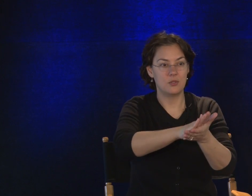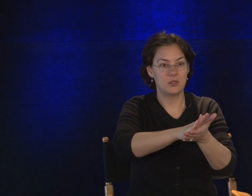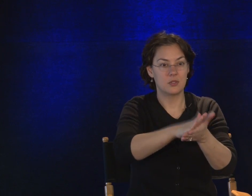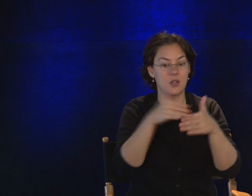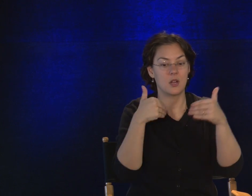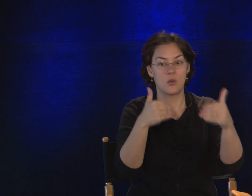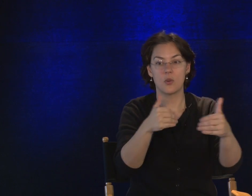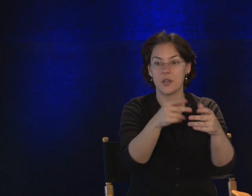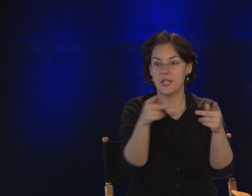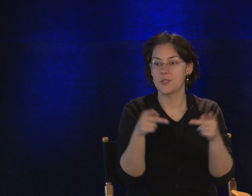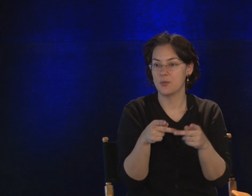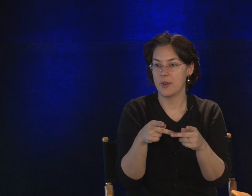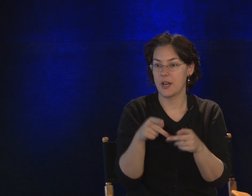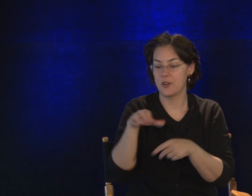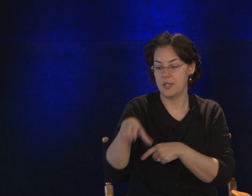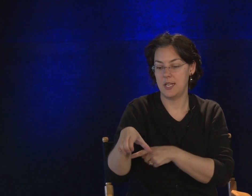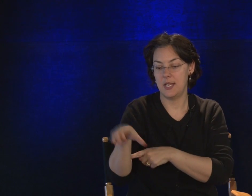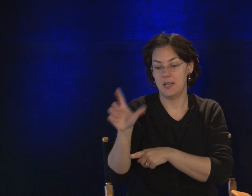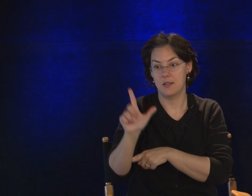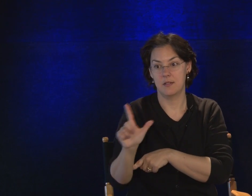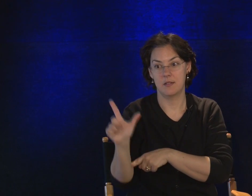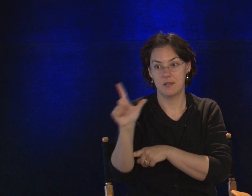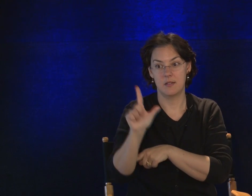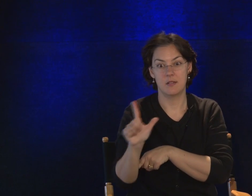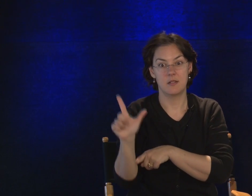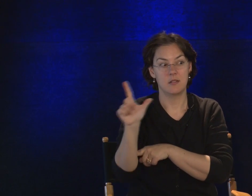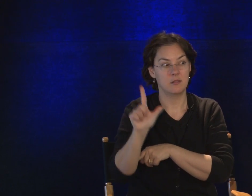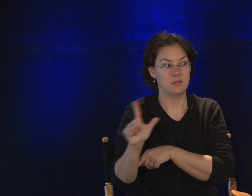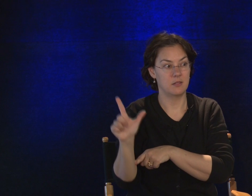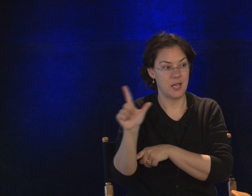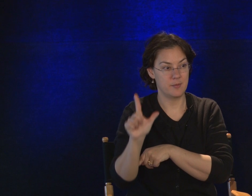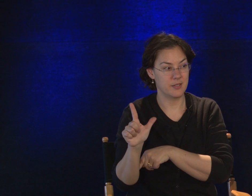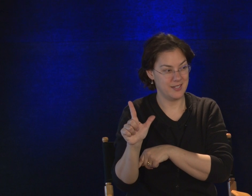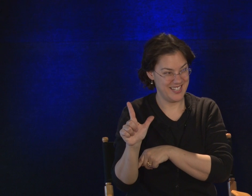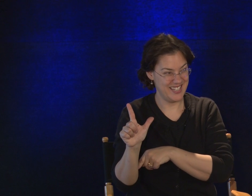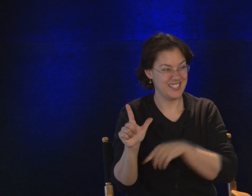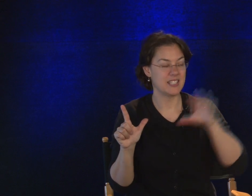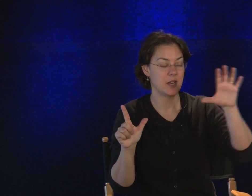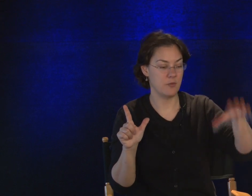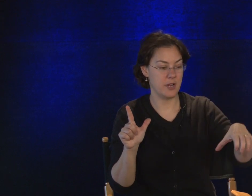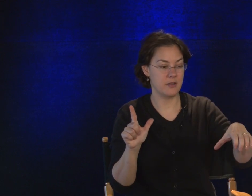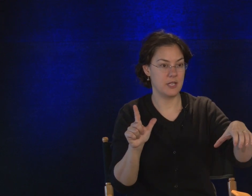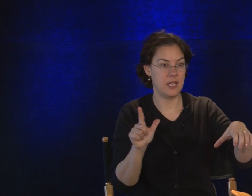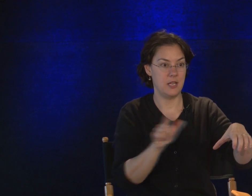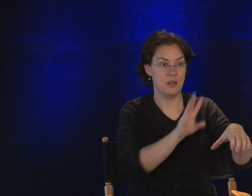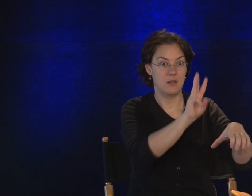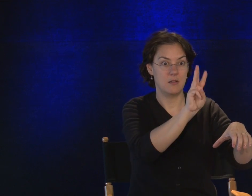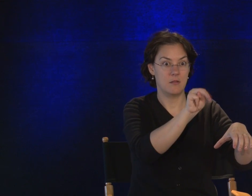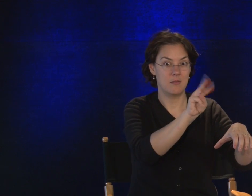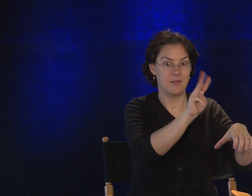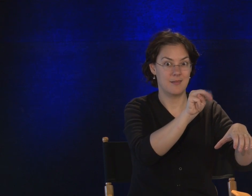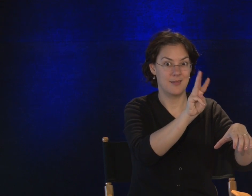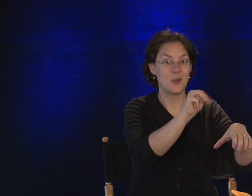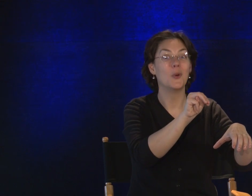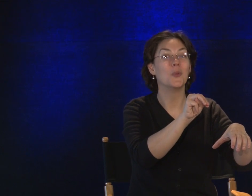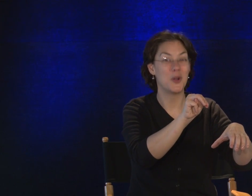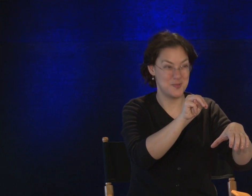according to where the library is and where the Walmart